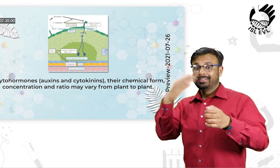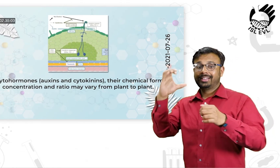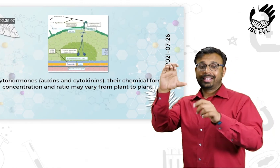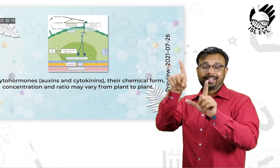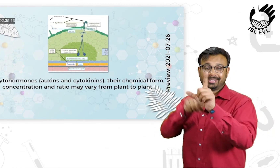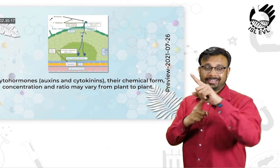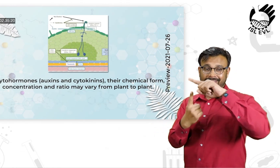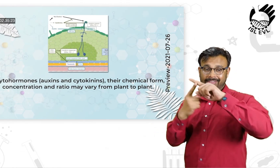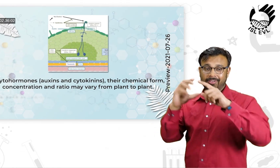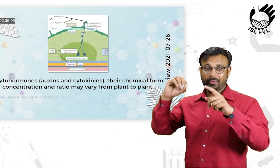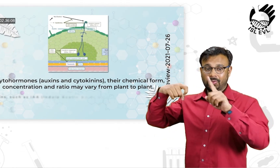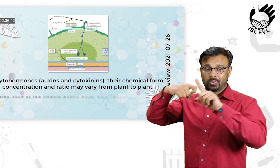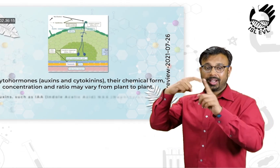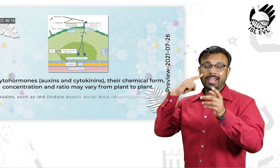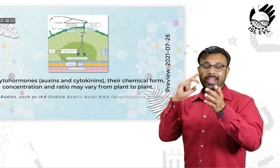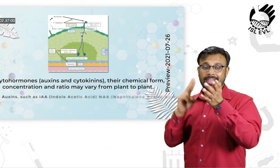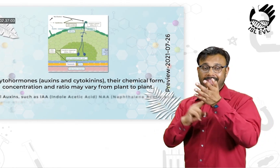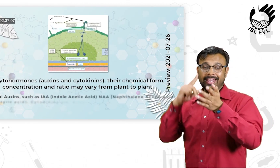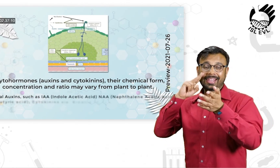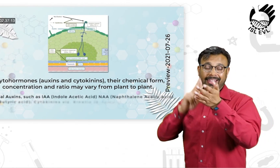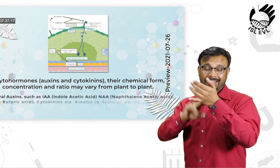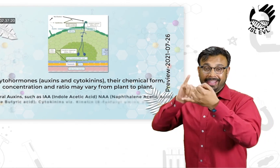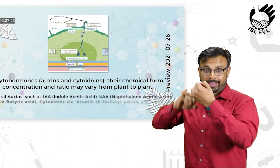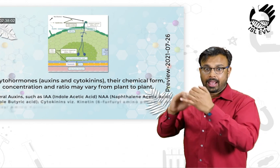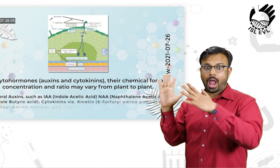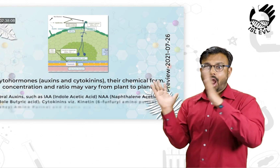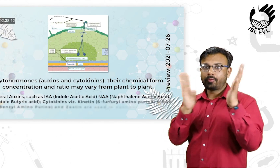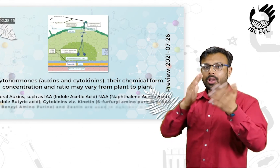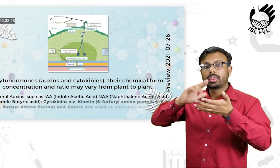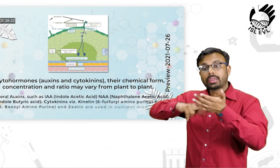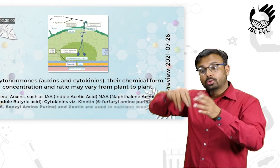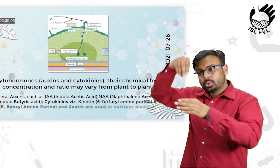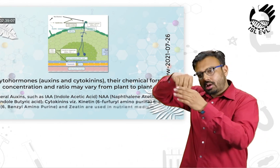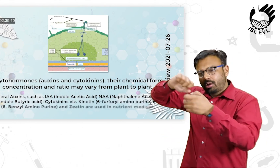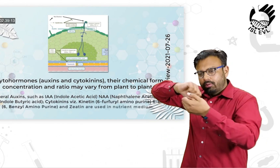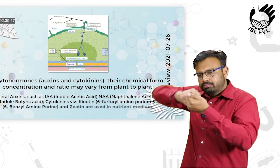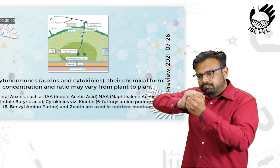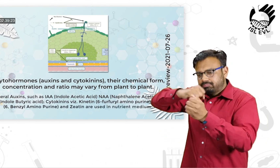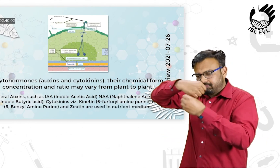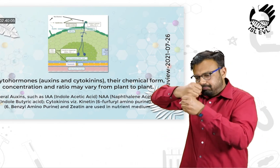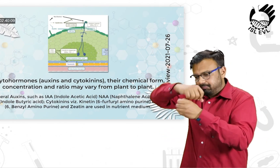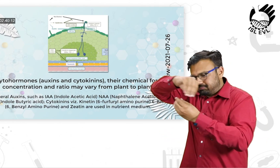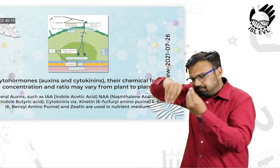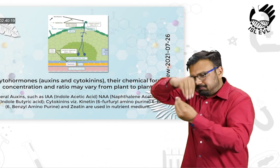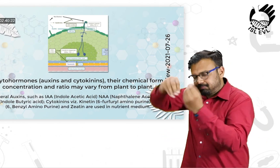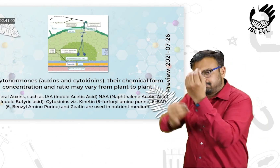Phytohormones, their chemical form, concentration and ratio may vary from plant to plant.